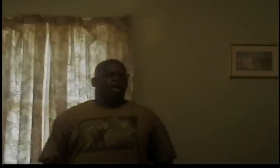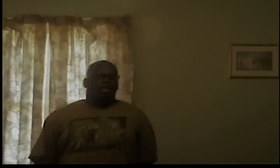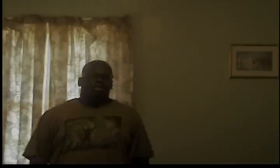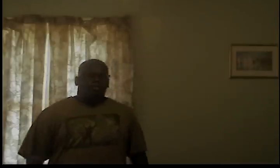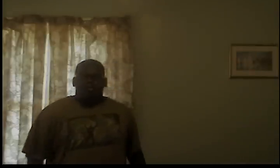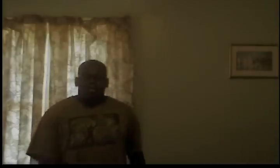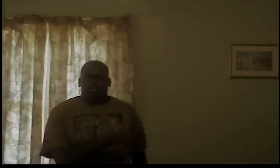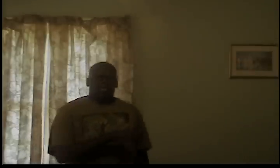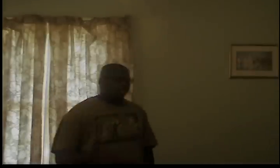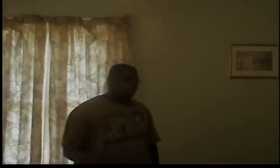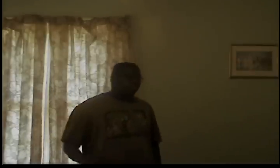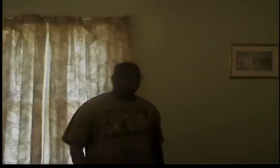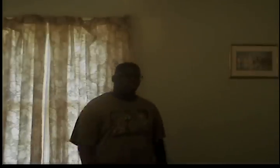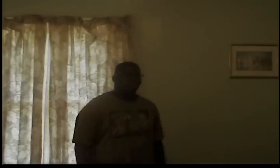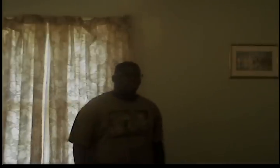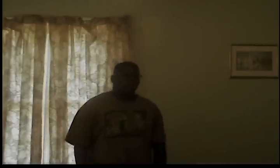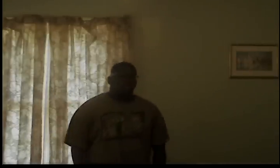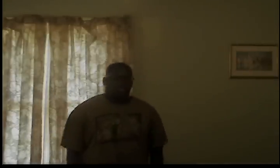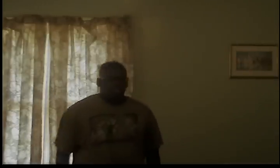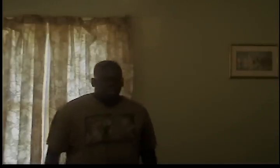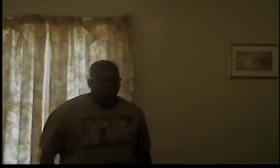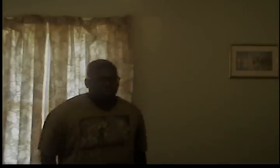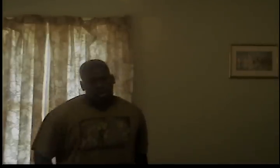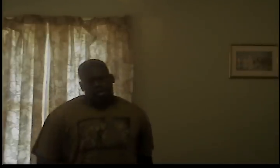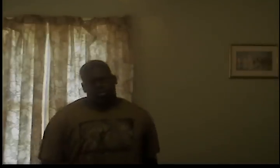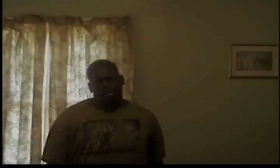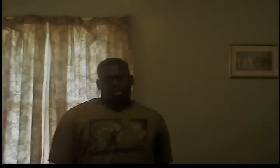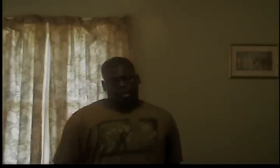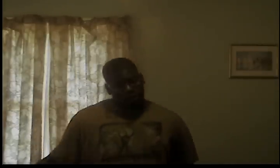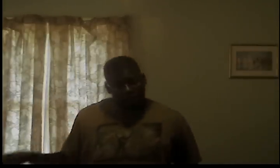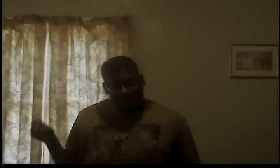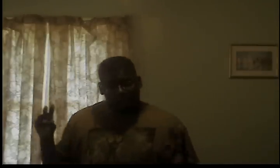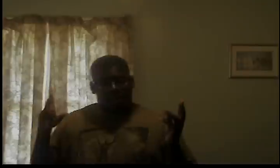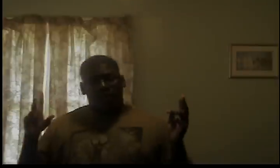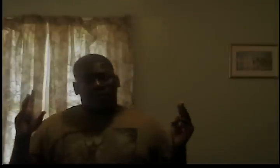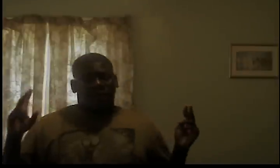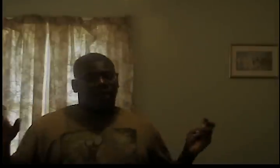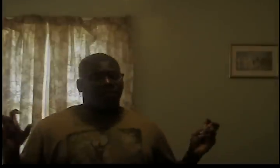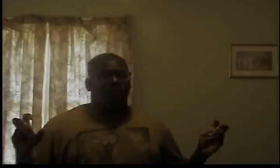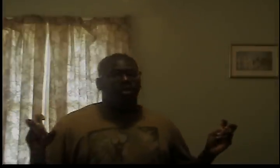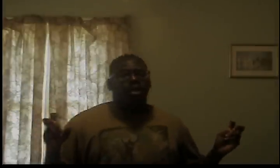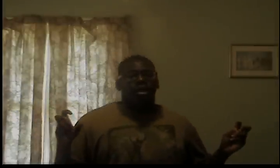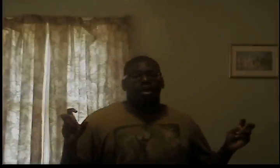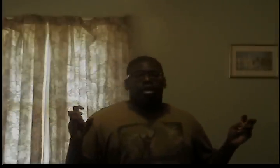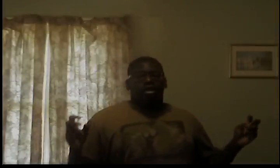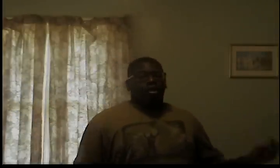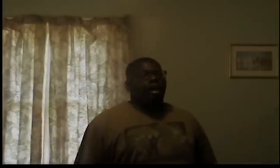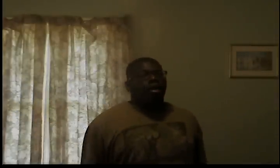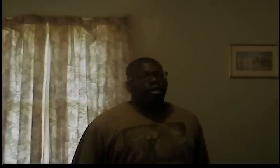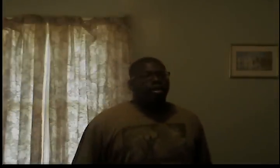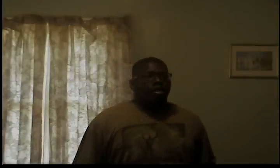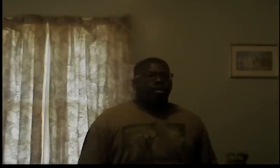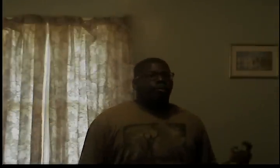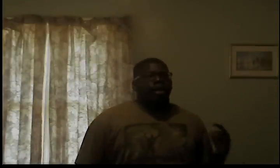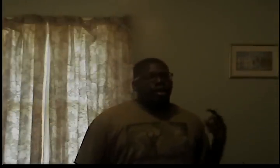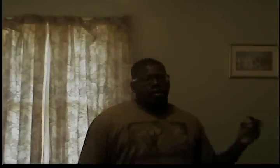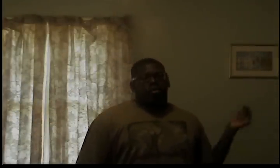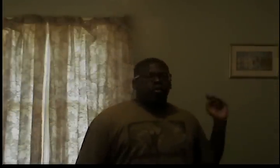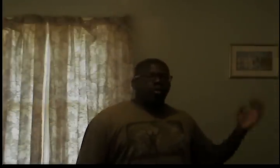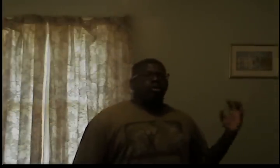college virtually no rules so if you fail it isn't like they're gonna come over and help you so how is it that we can't get more of those